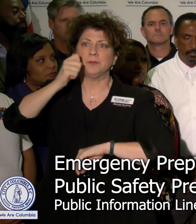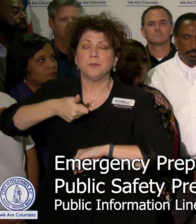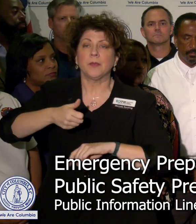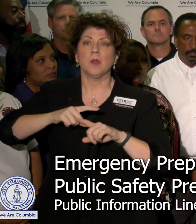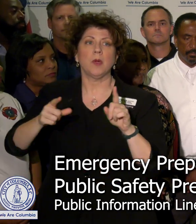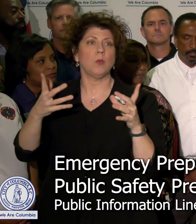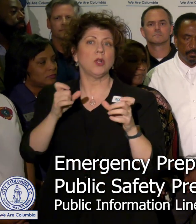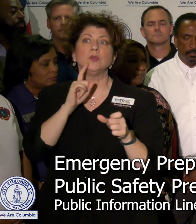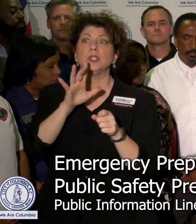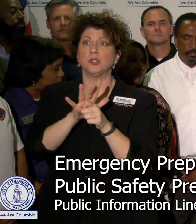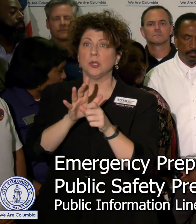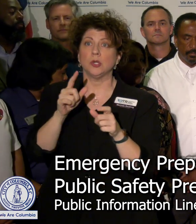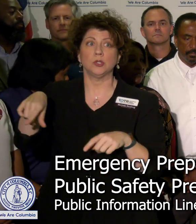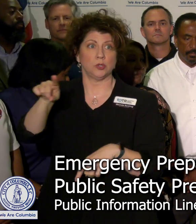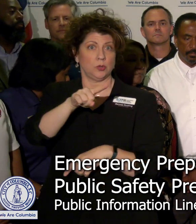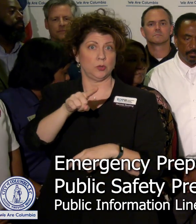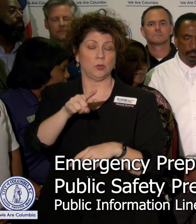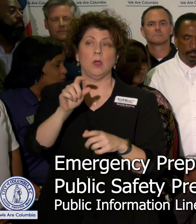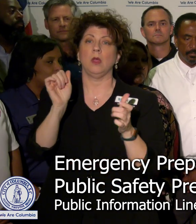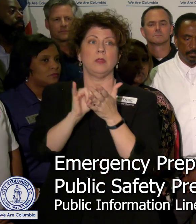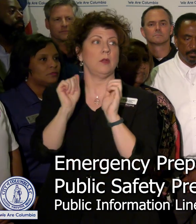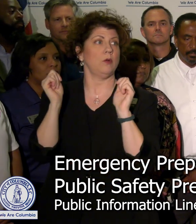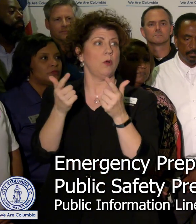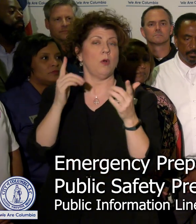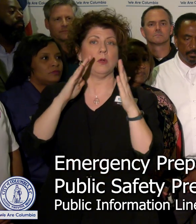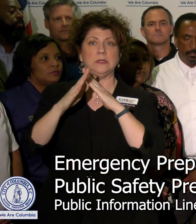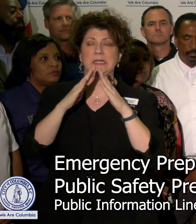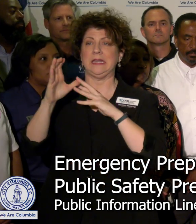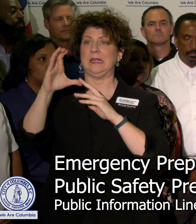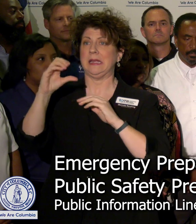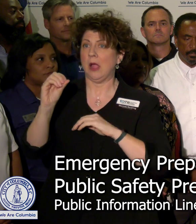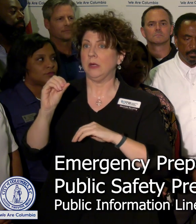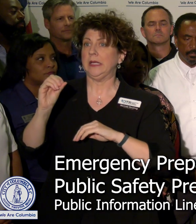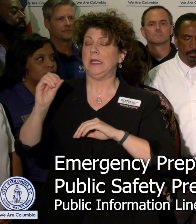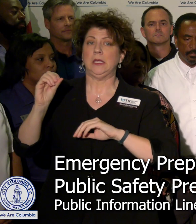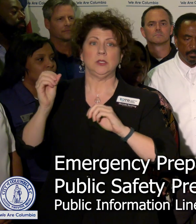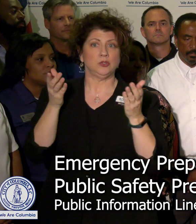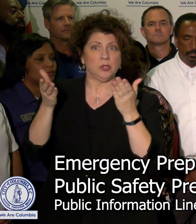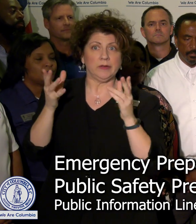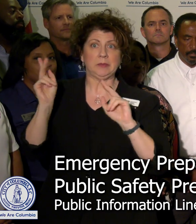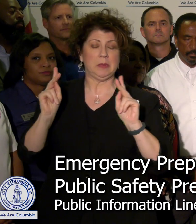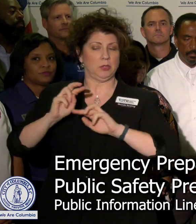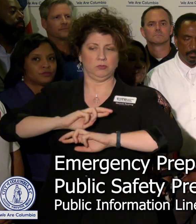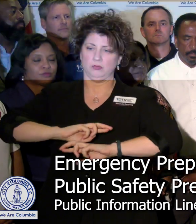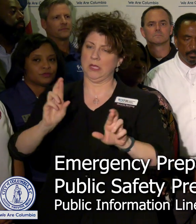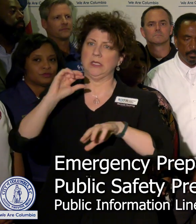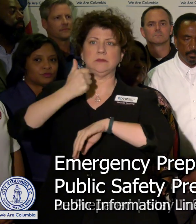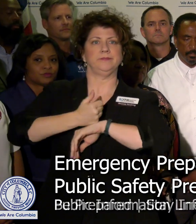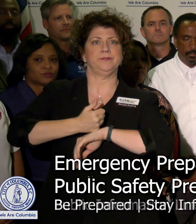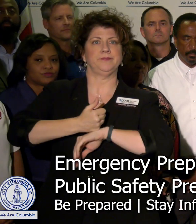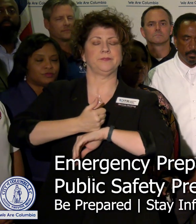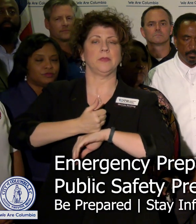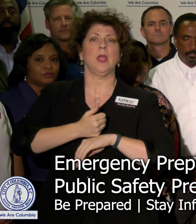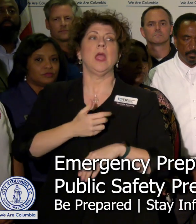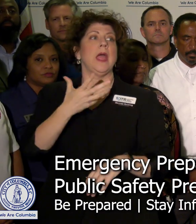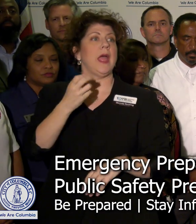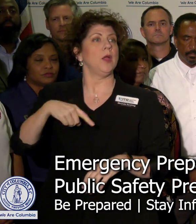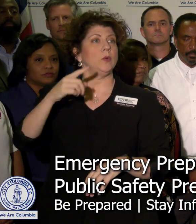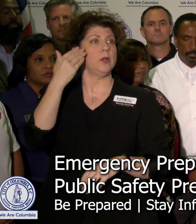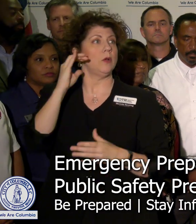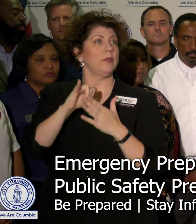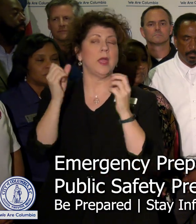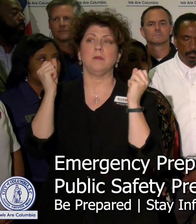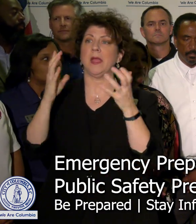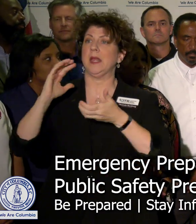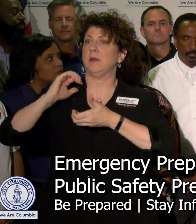to ensure to the public that all city and county service delivery is intact and ready to go, which it is, and we know that